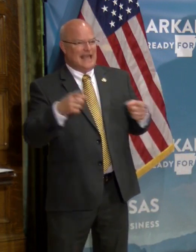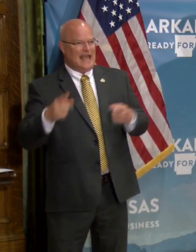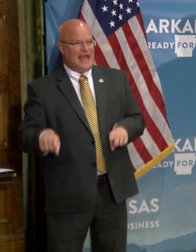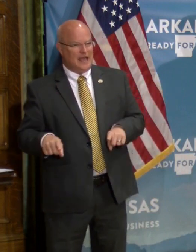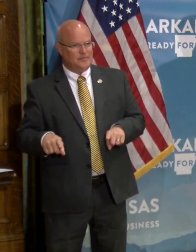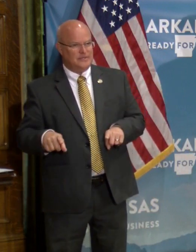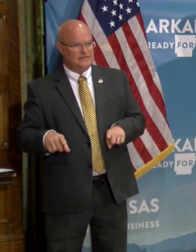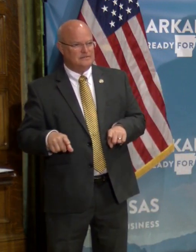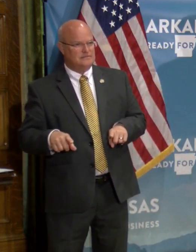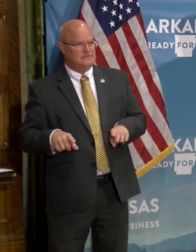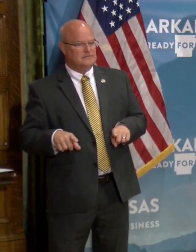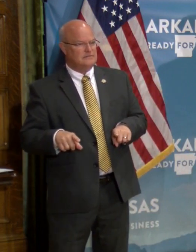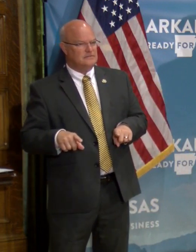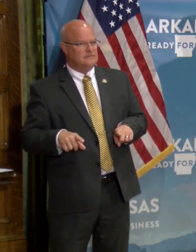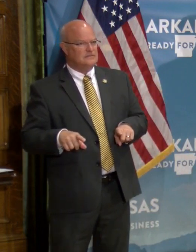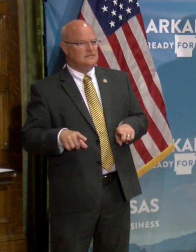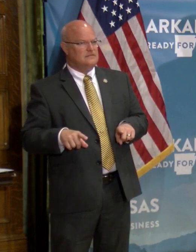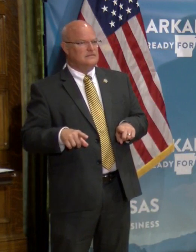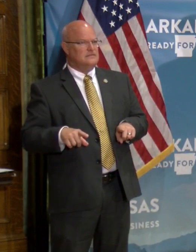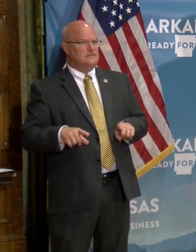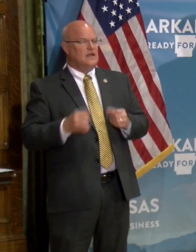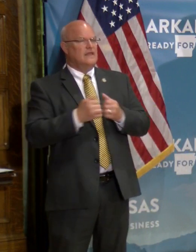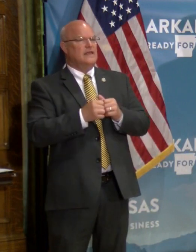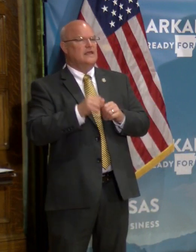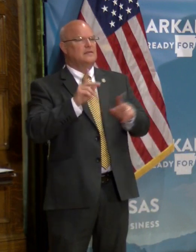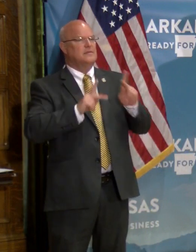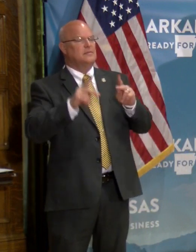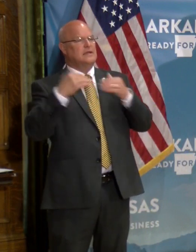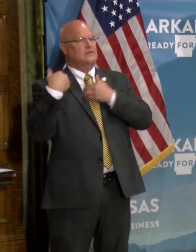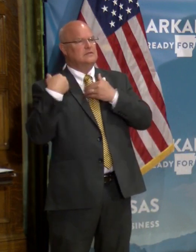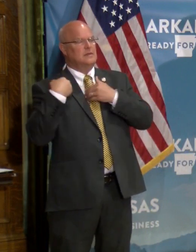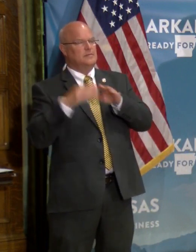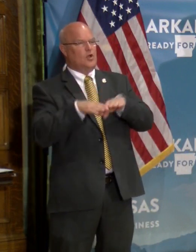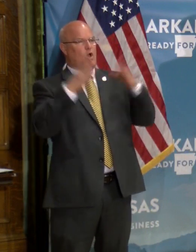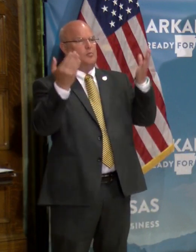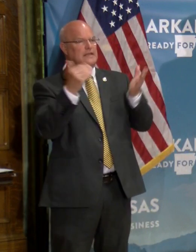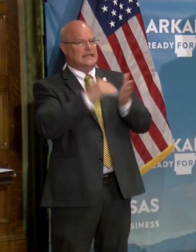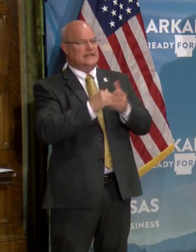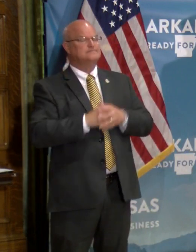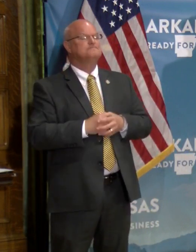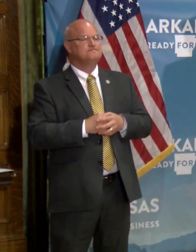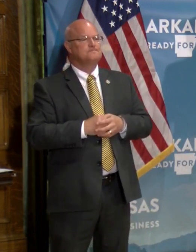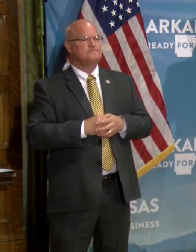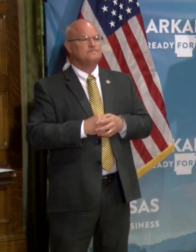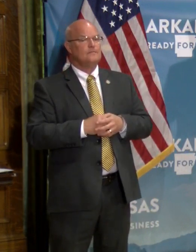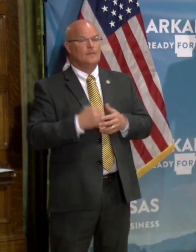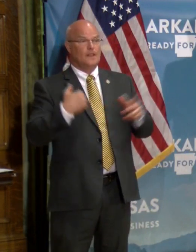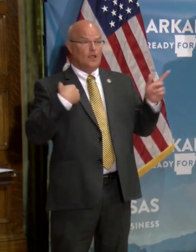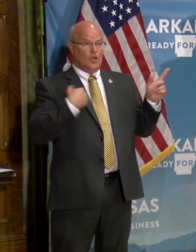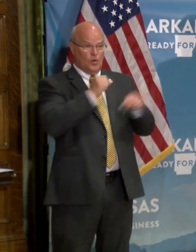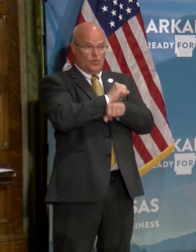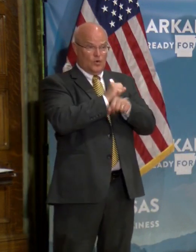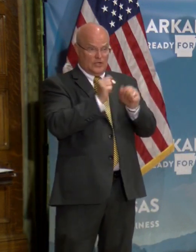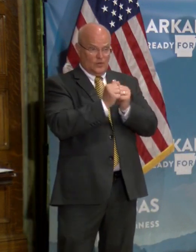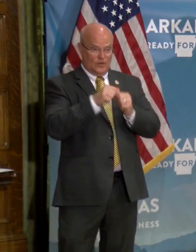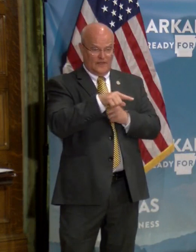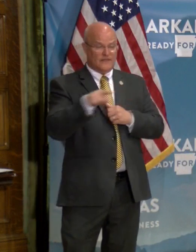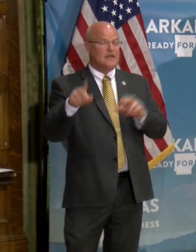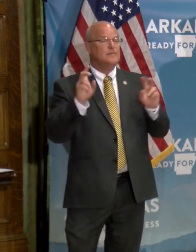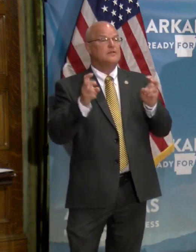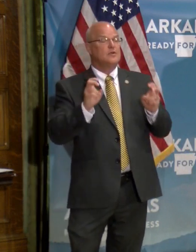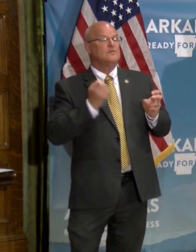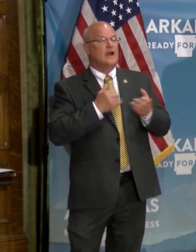before colleges can responsibly reopen? Uh, well, we're working with them, uh,